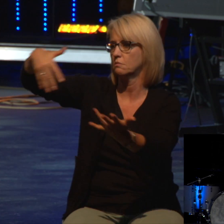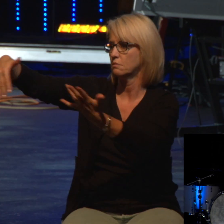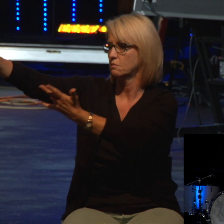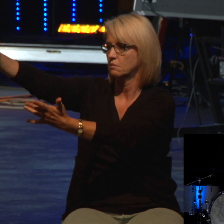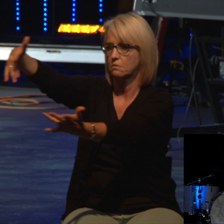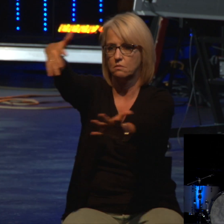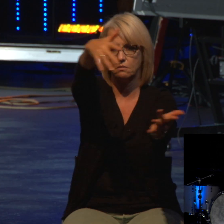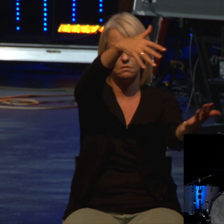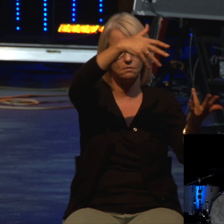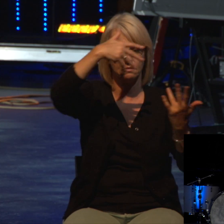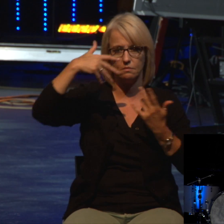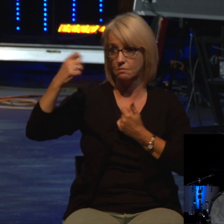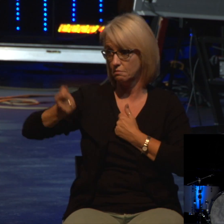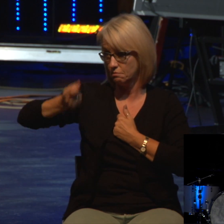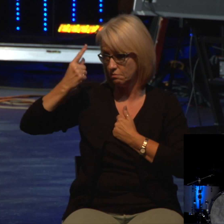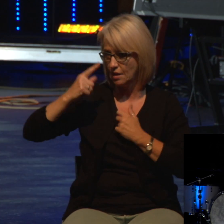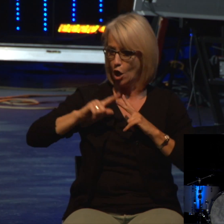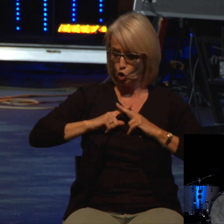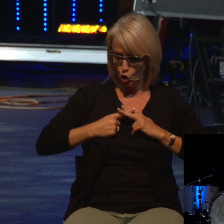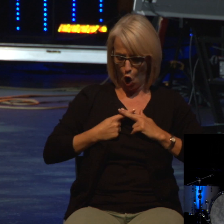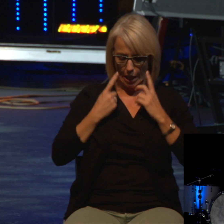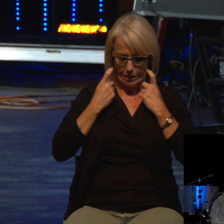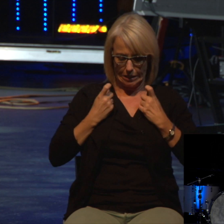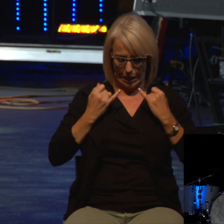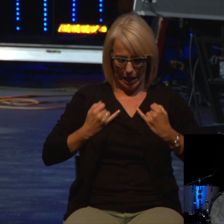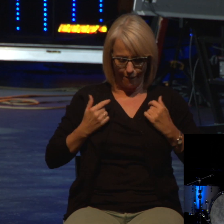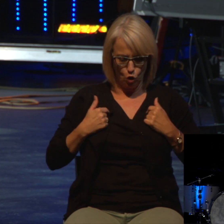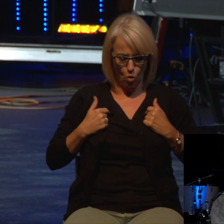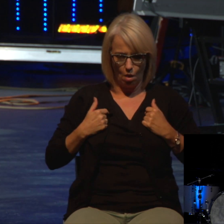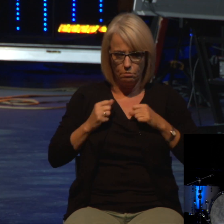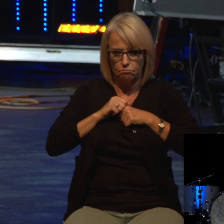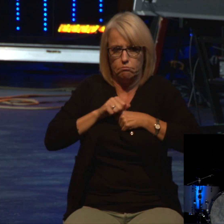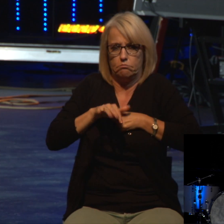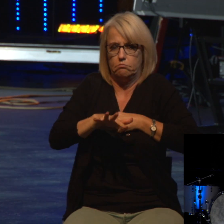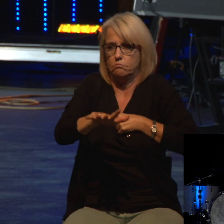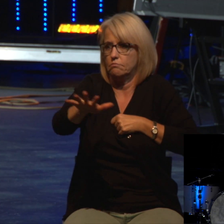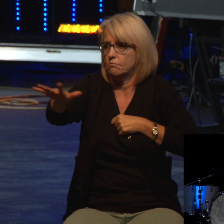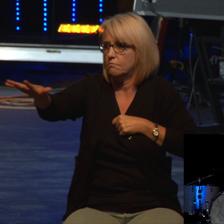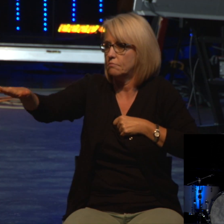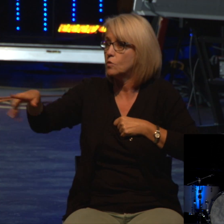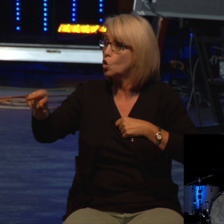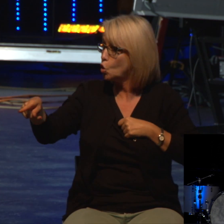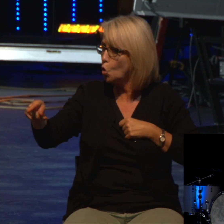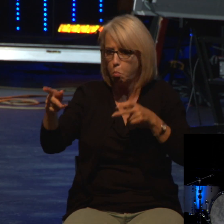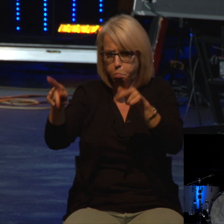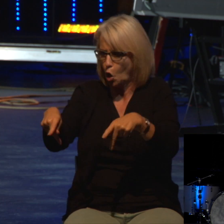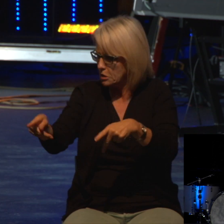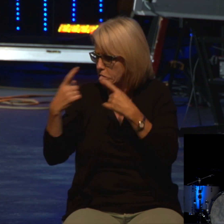Individual in origin, social in results. What's he saying? You sin as an individual, you're just one person.